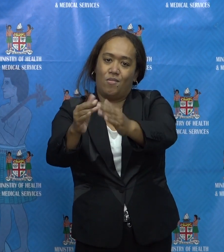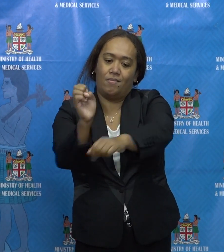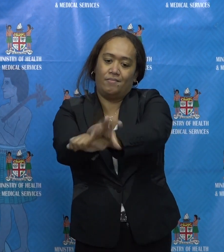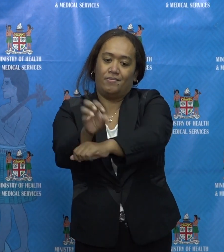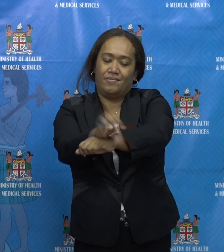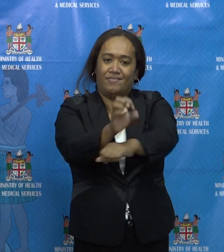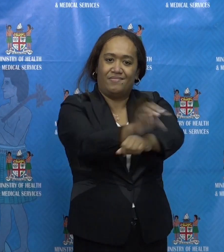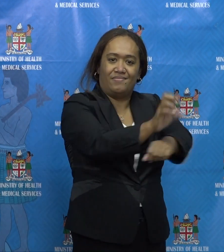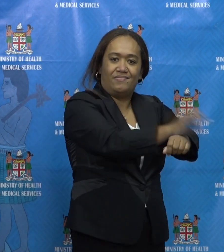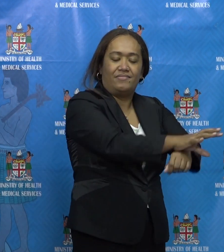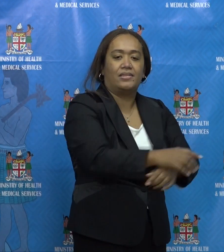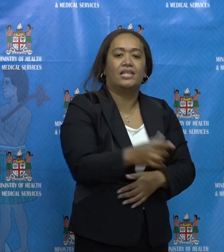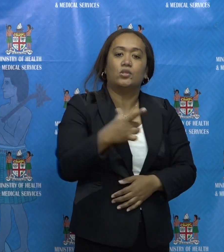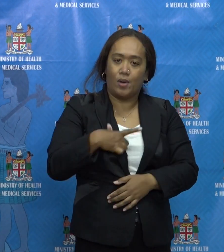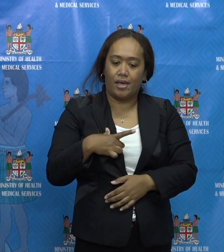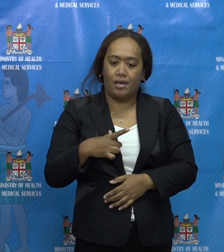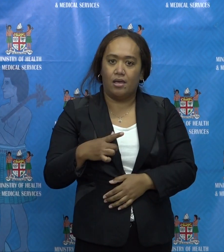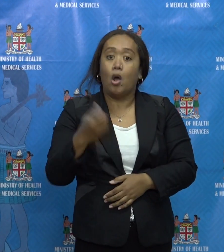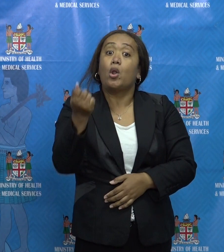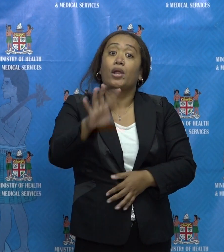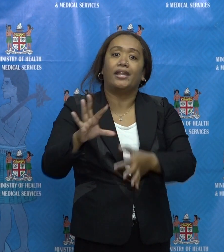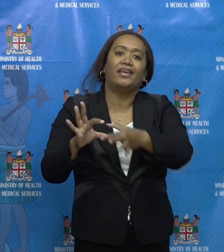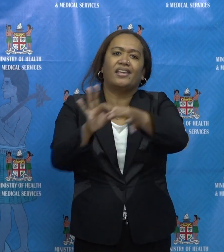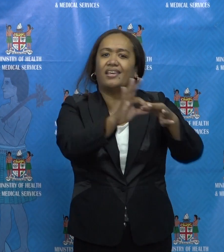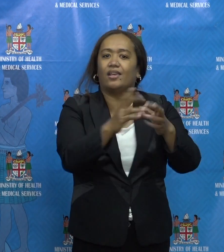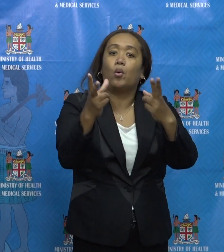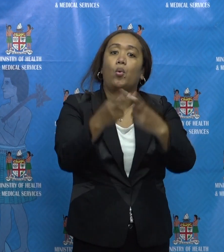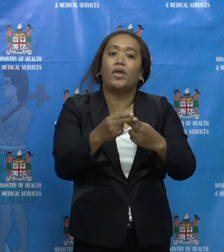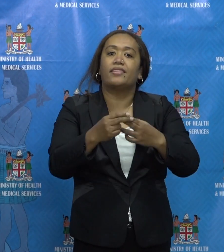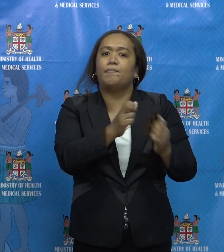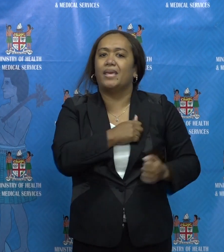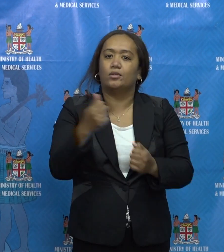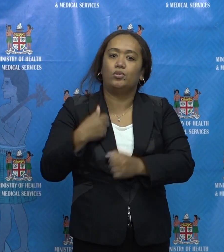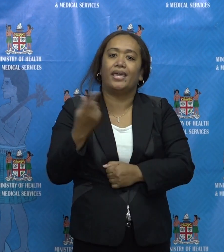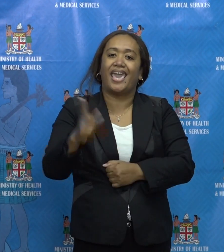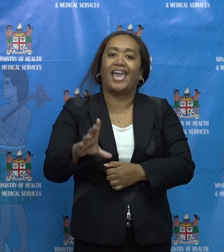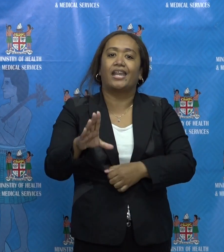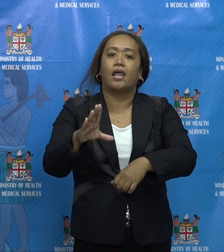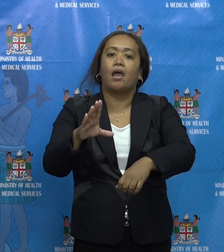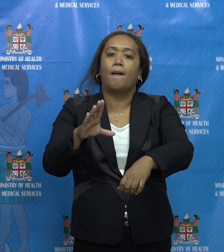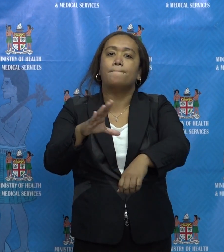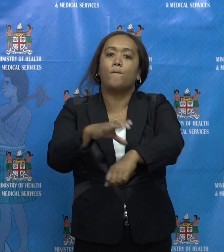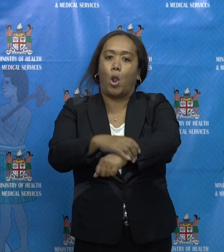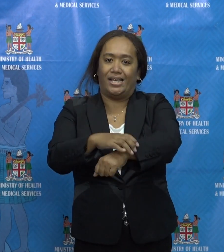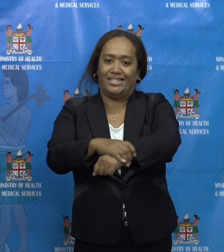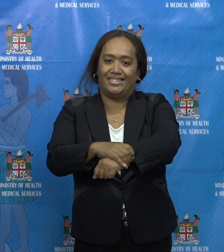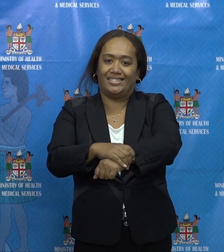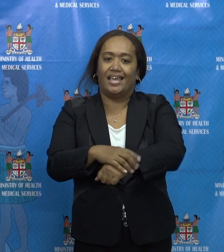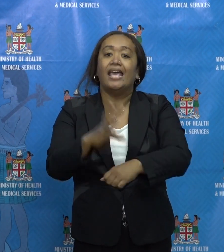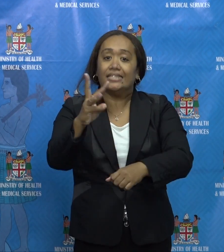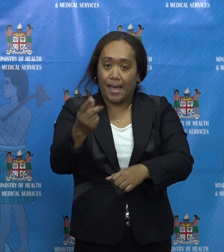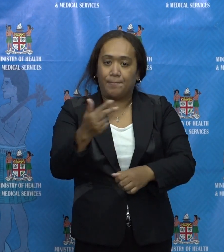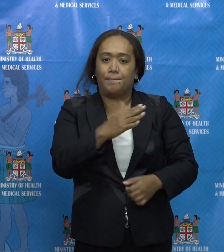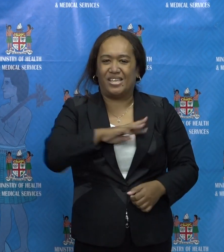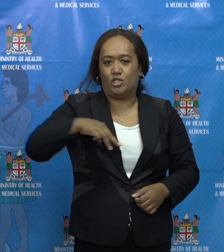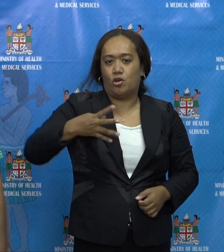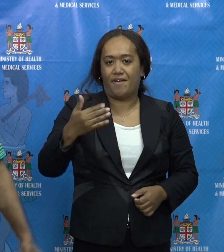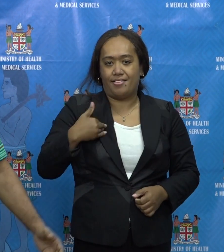And that's a coordinated activity between the military, the police, and some of the medical people. Out of that